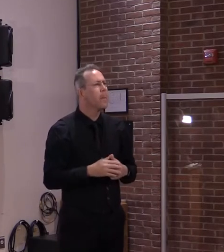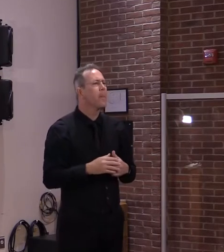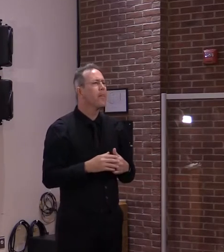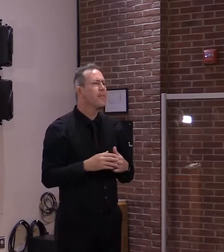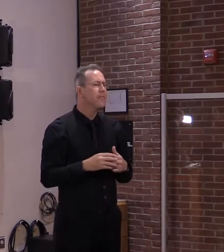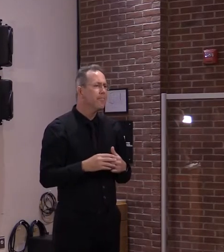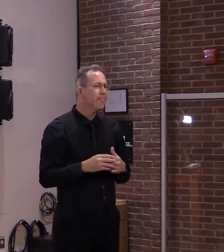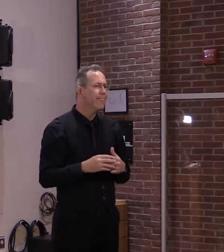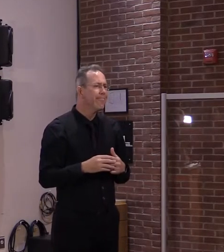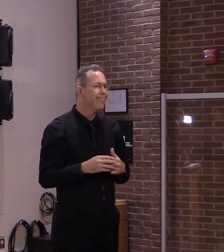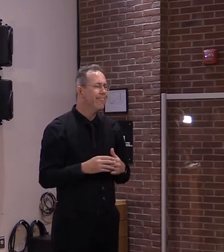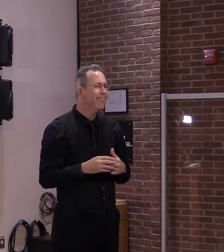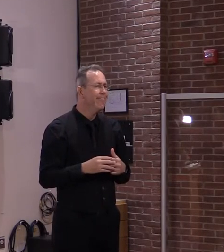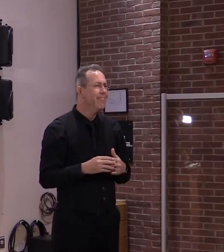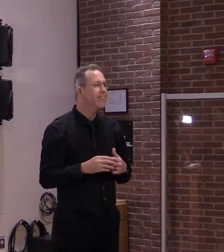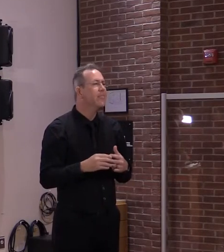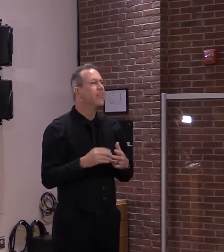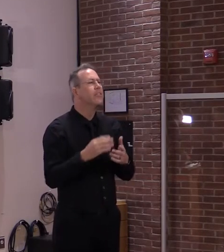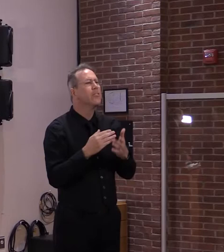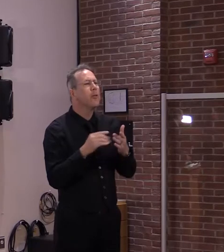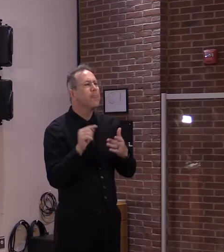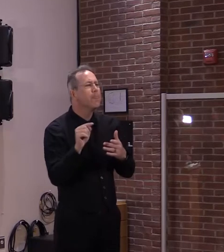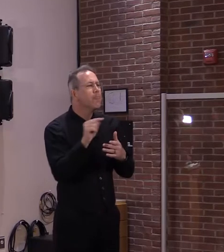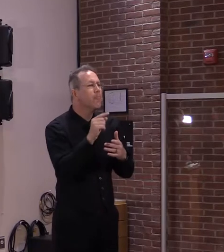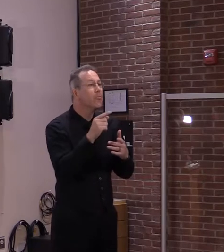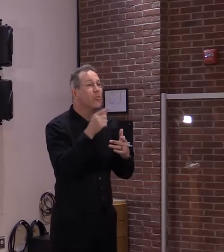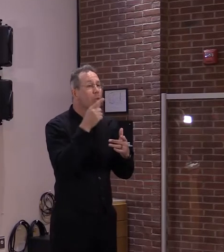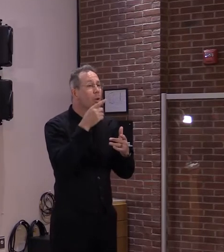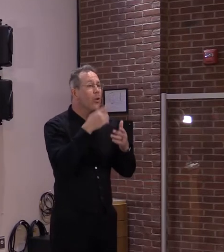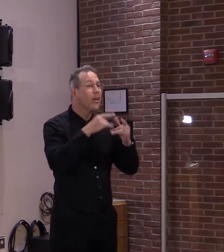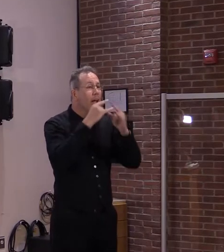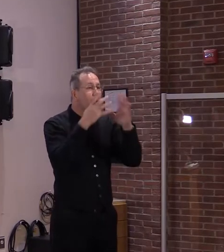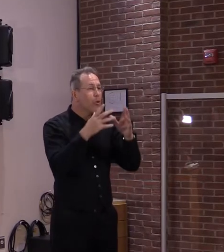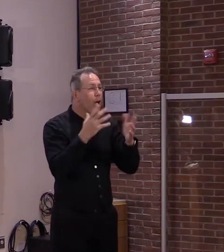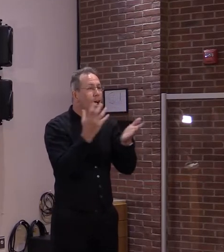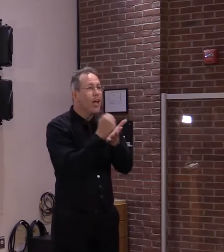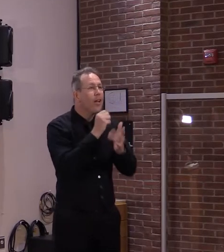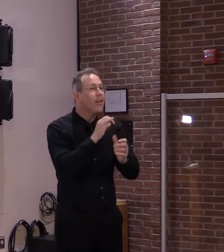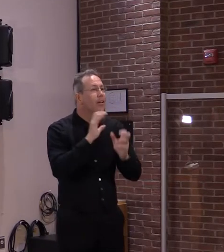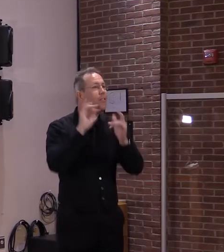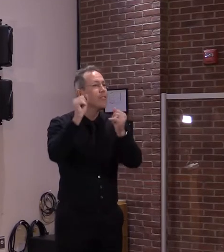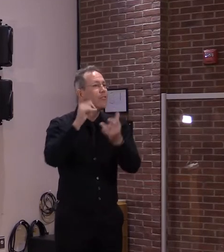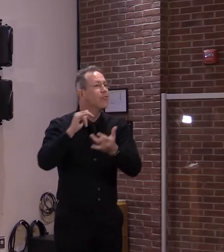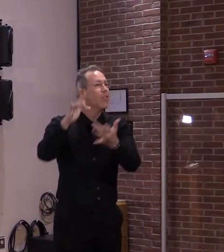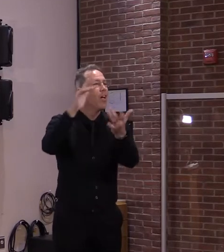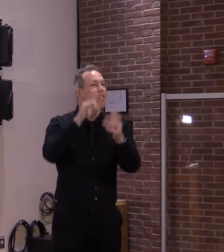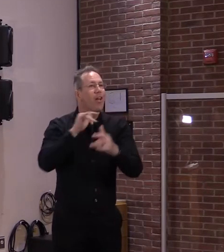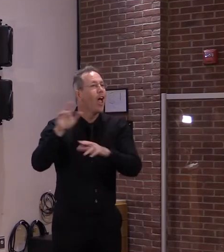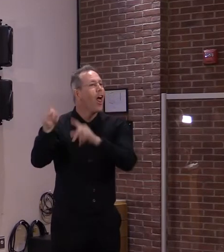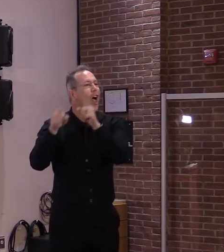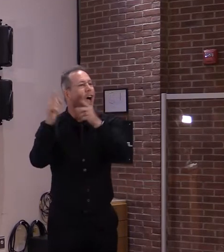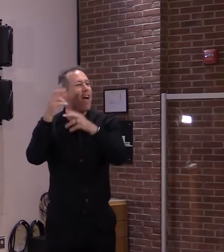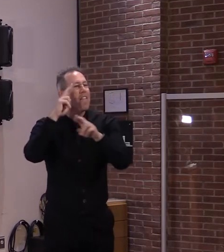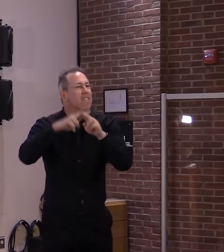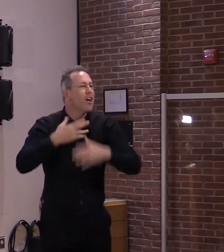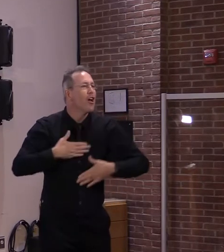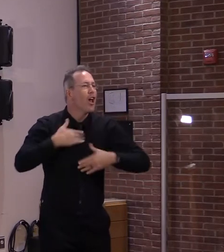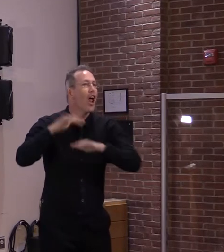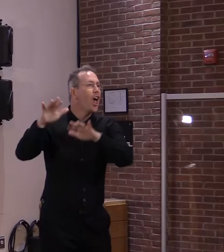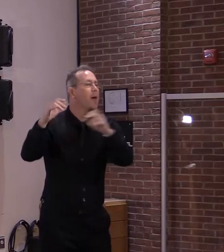leave camp, so to speak, and go on field trips or whatever, but I do believe most of the camps are not going to be having people